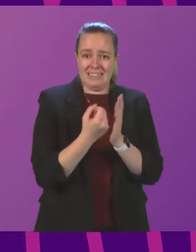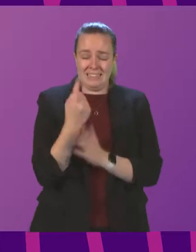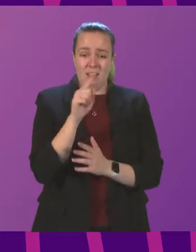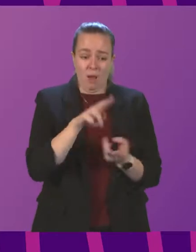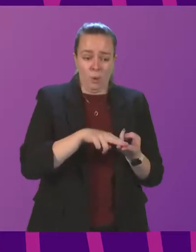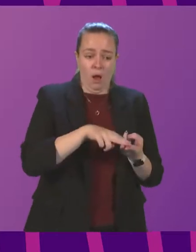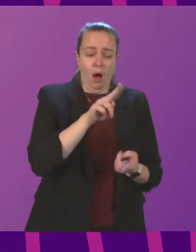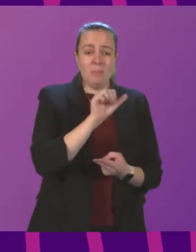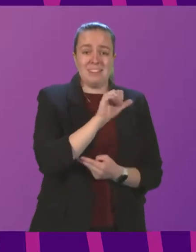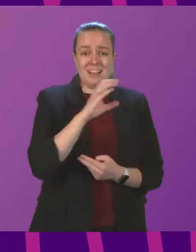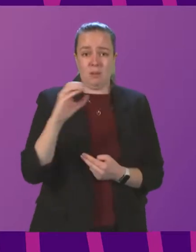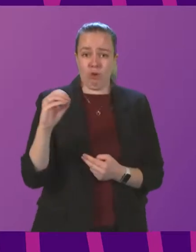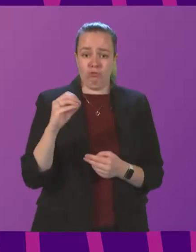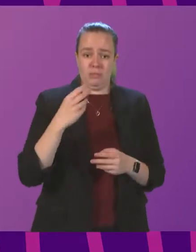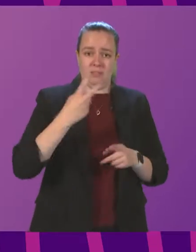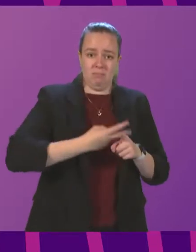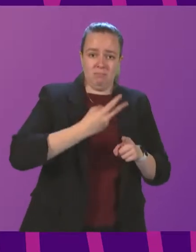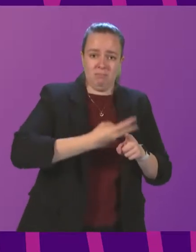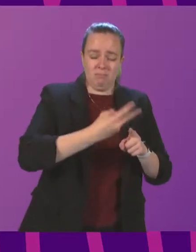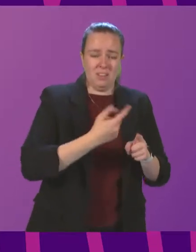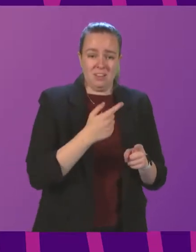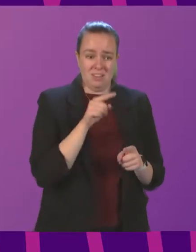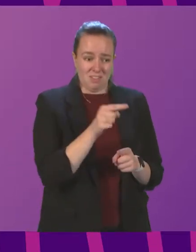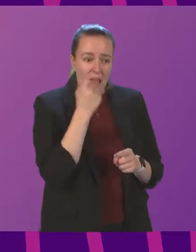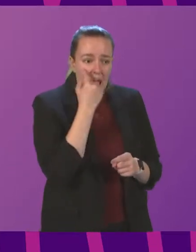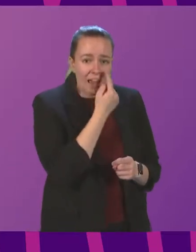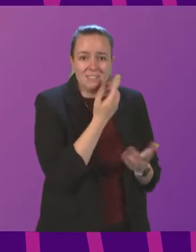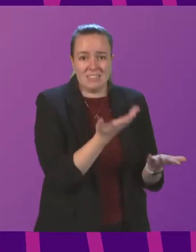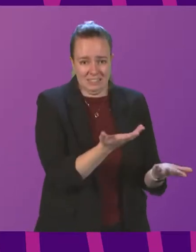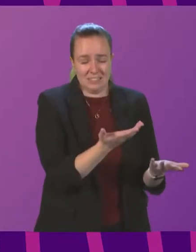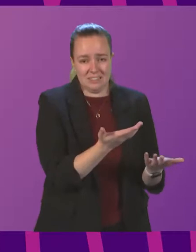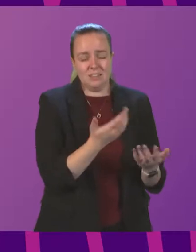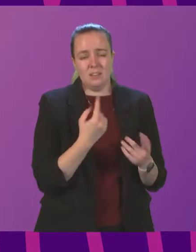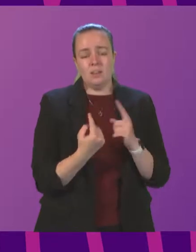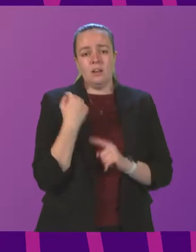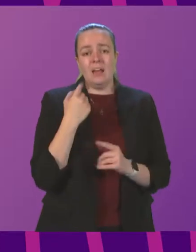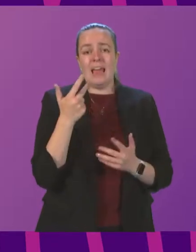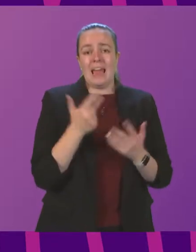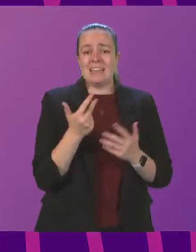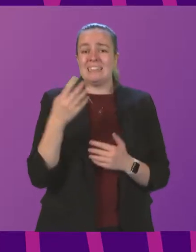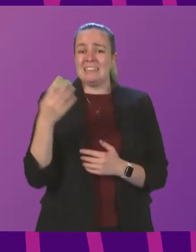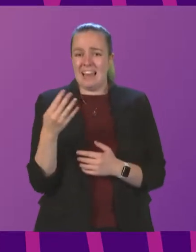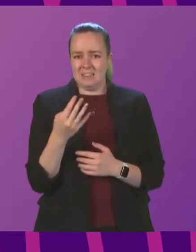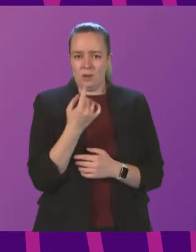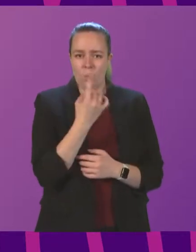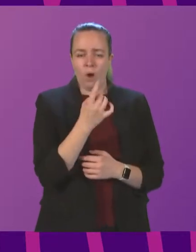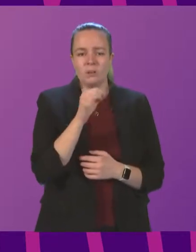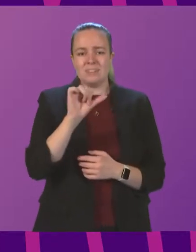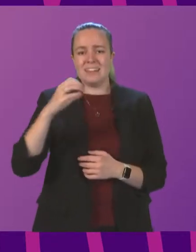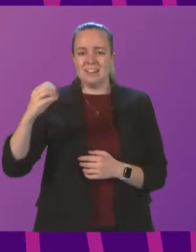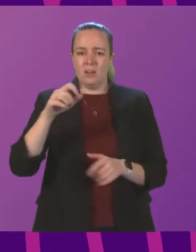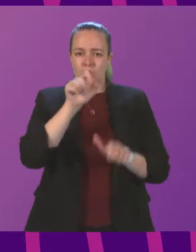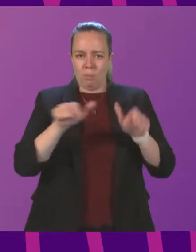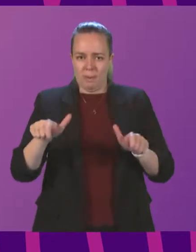600 year-on-year. If that's not evidence, I don't know what is, Minister. And in 1819, 160 people were